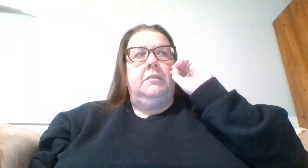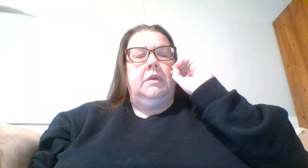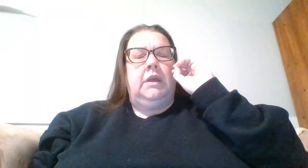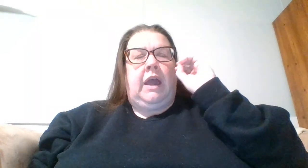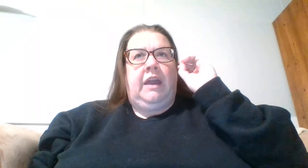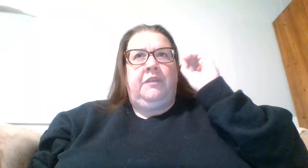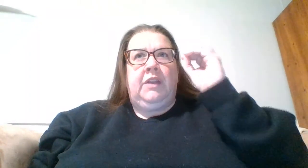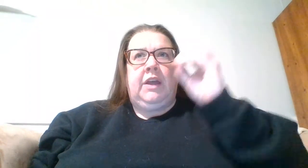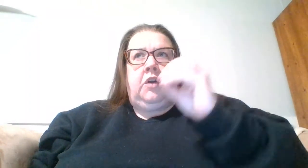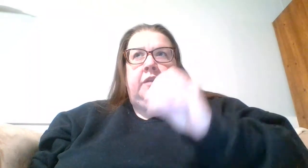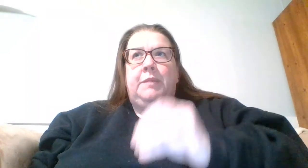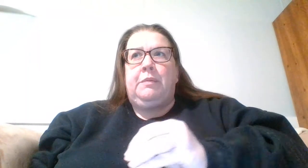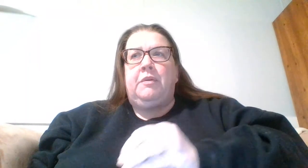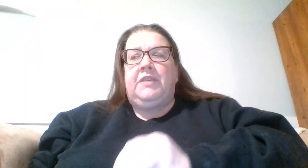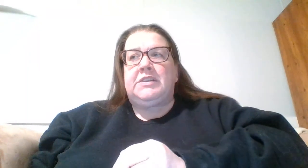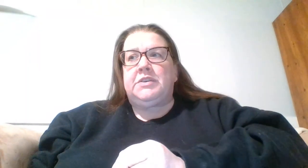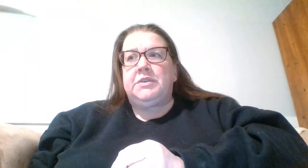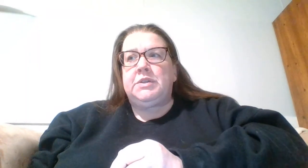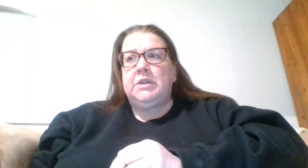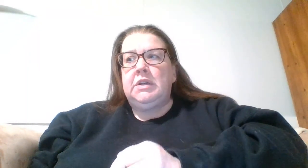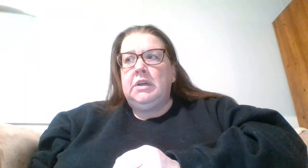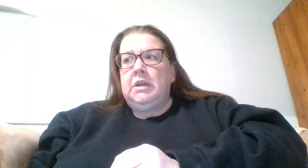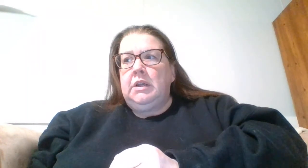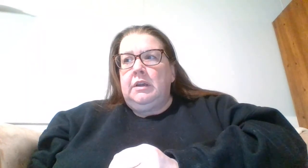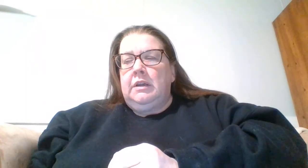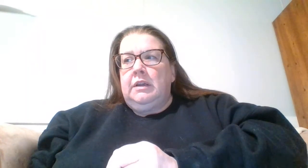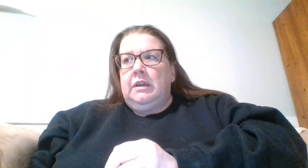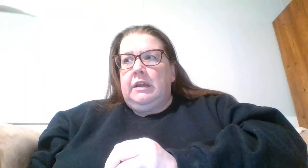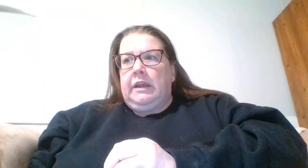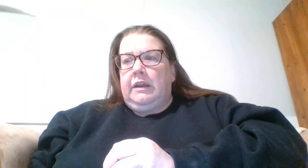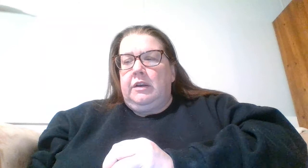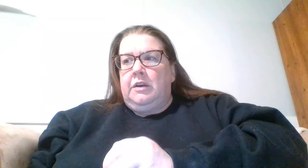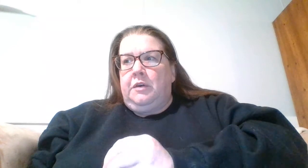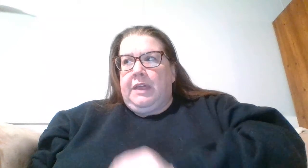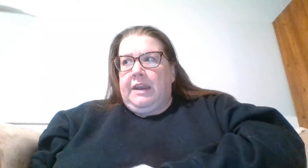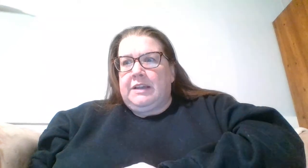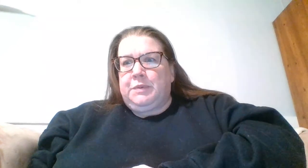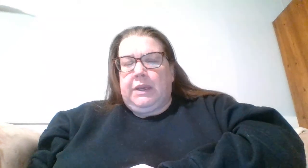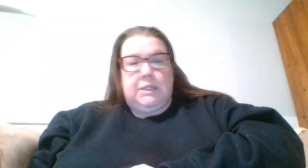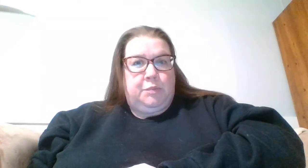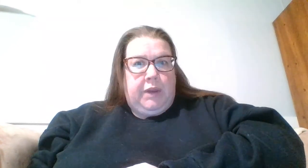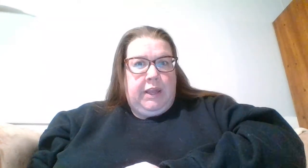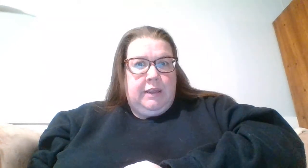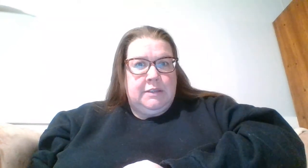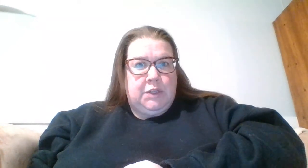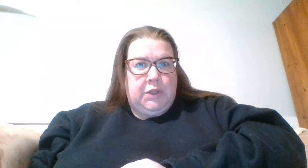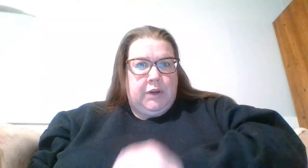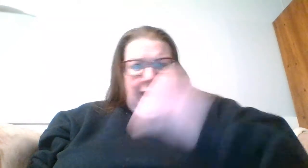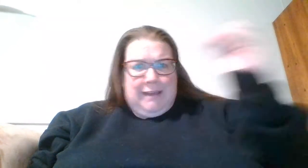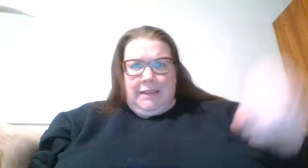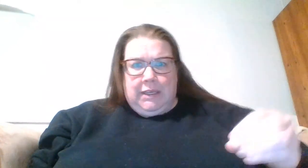I feel like all of my professors know that next week is break, and so they're like